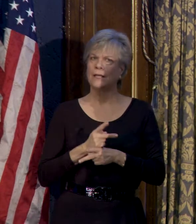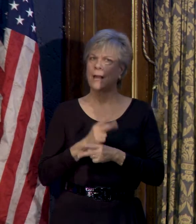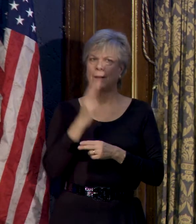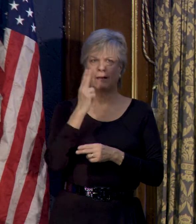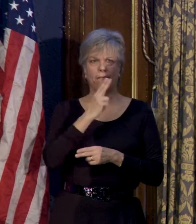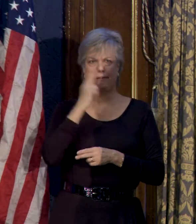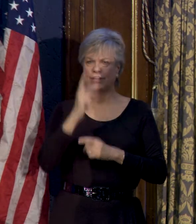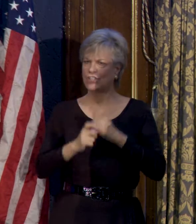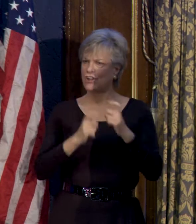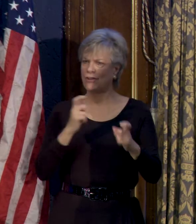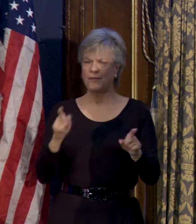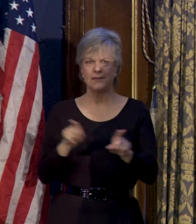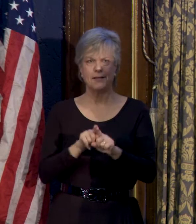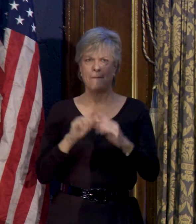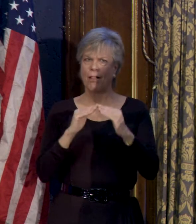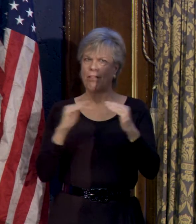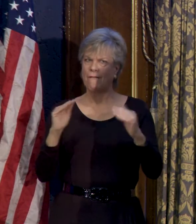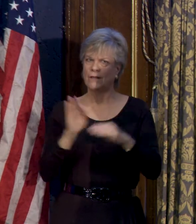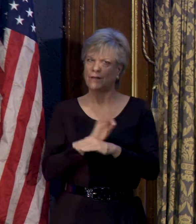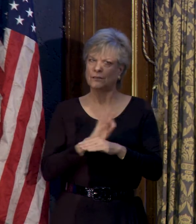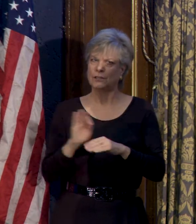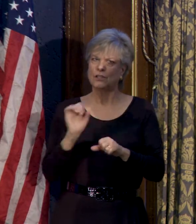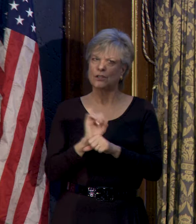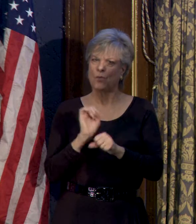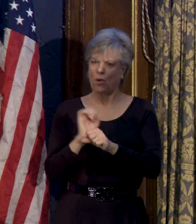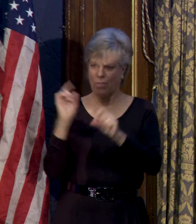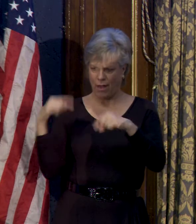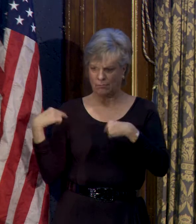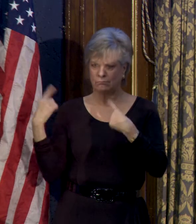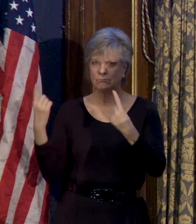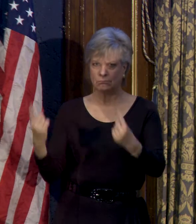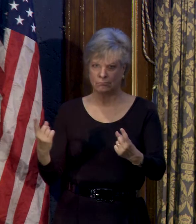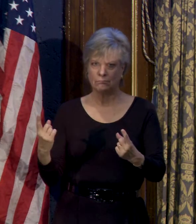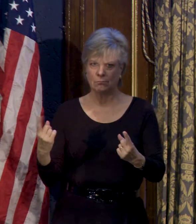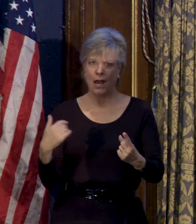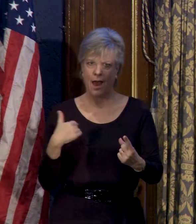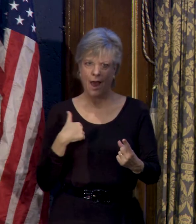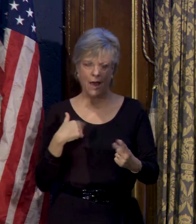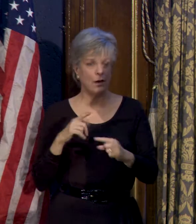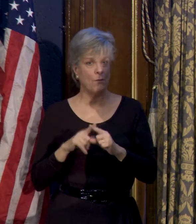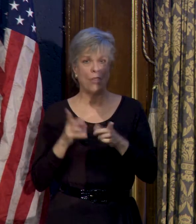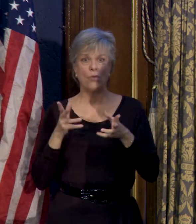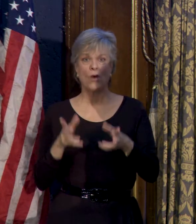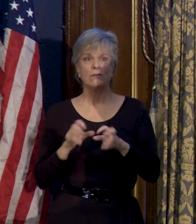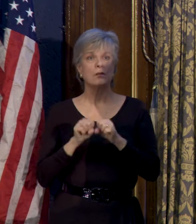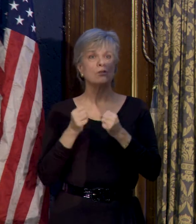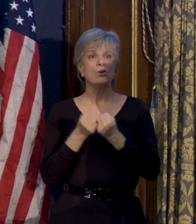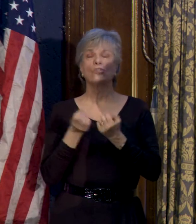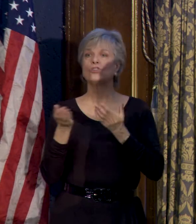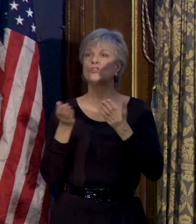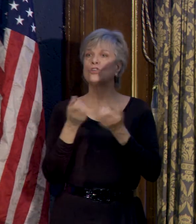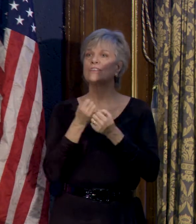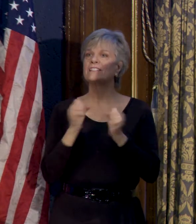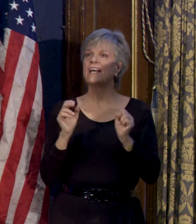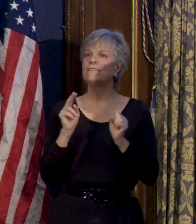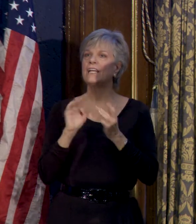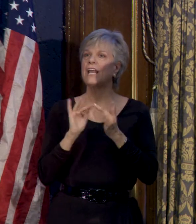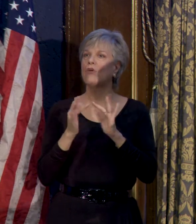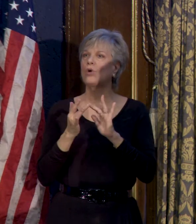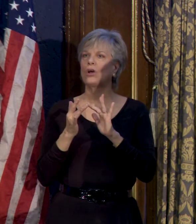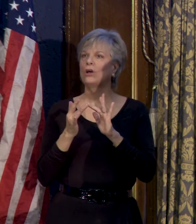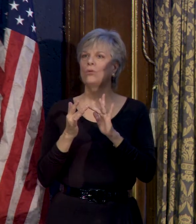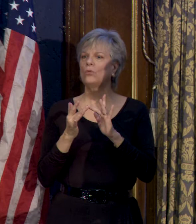same level of functioning and support that it had previously. But the rest of our social service safety network was just